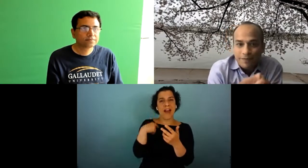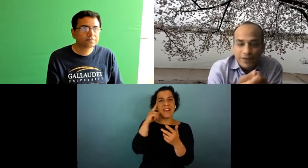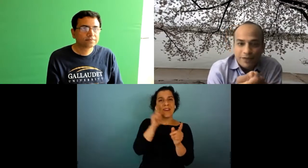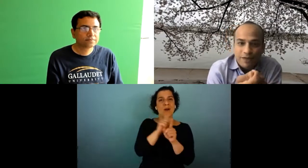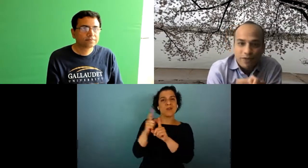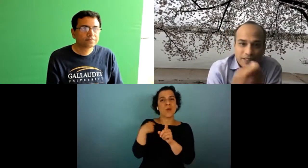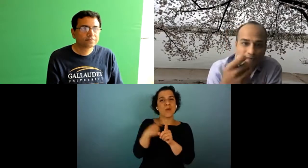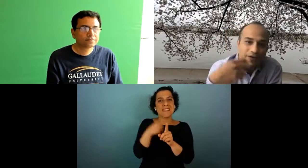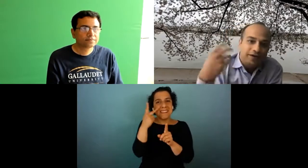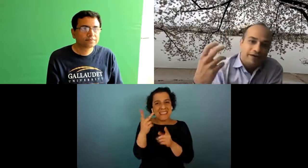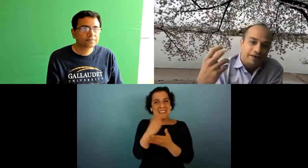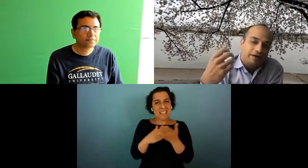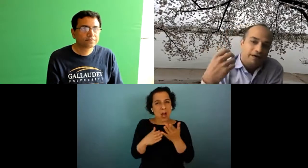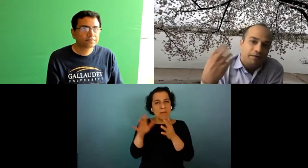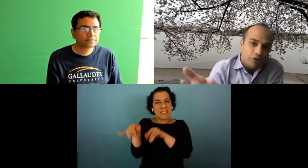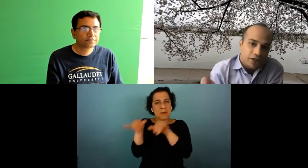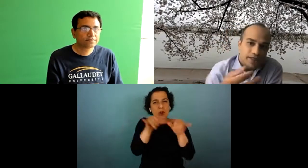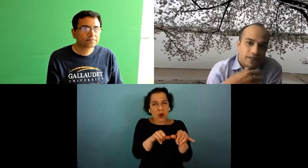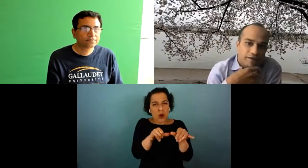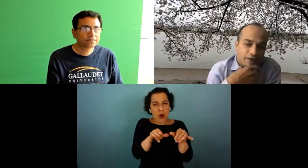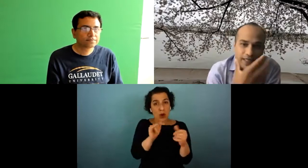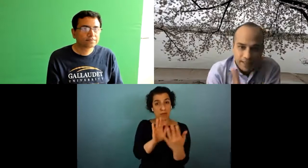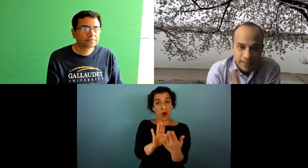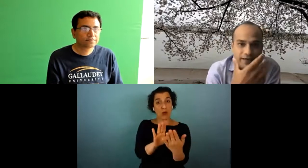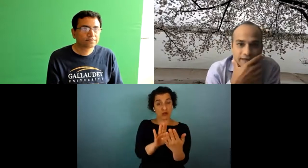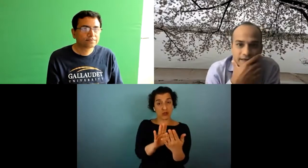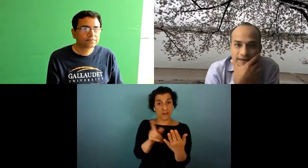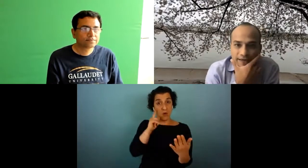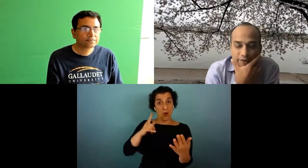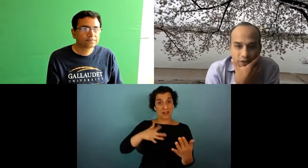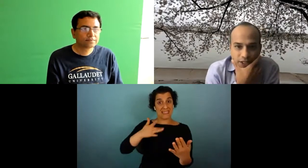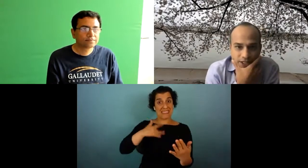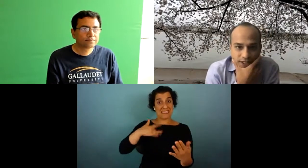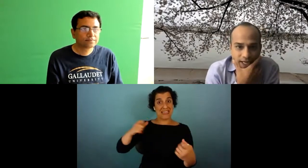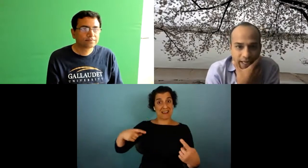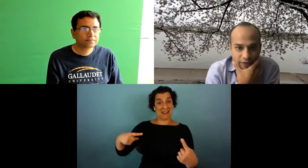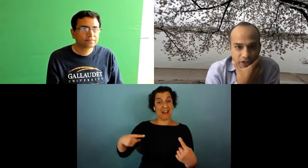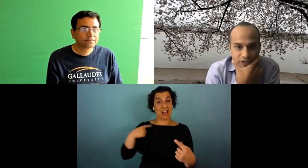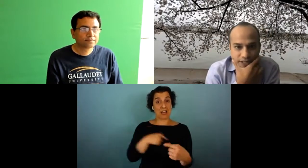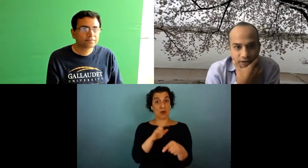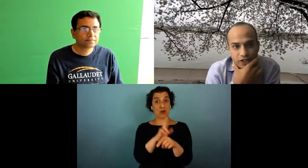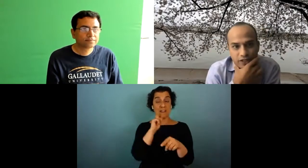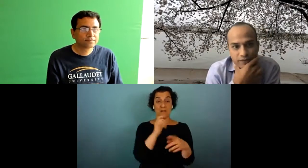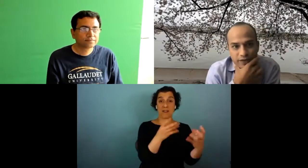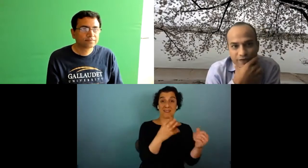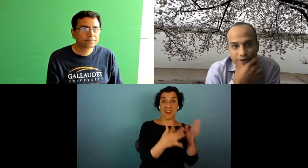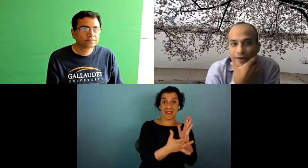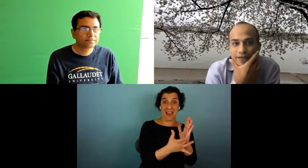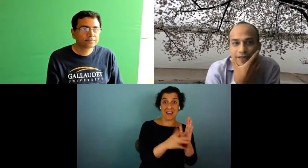you know some of the similar uh approaches for sensing uh that we're using in our sign language technology to be used for